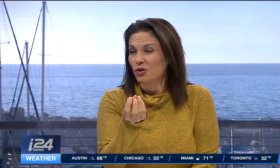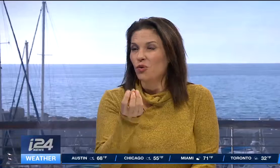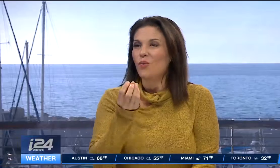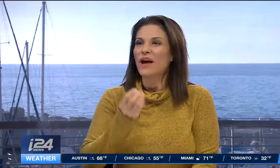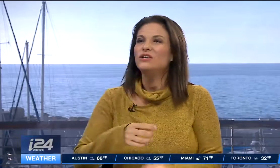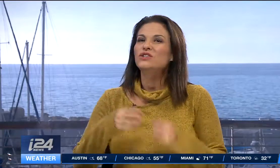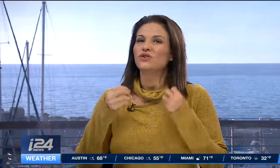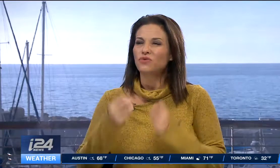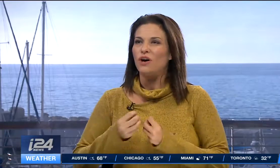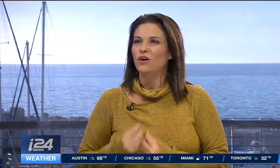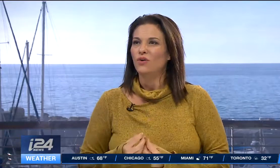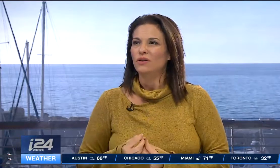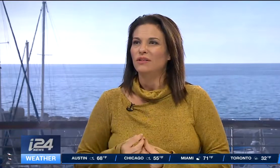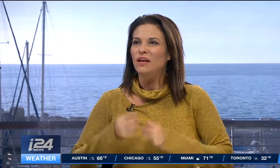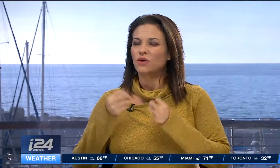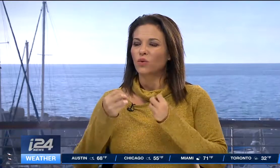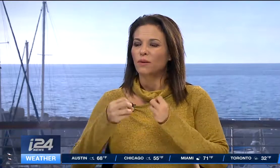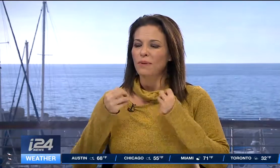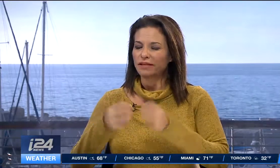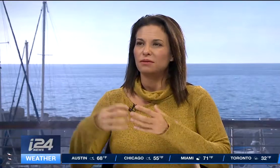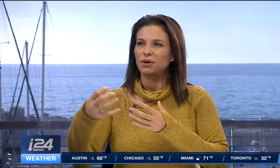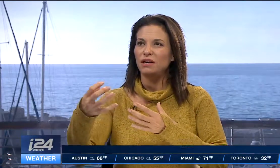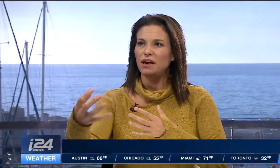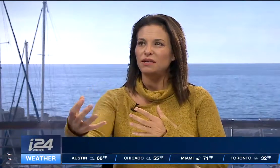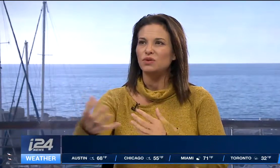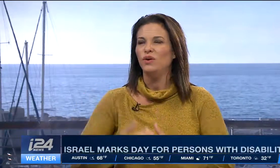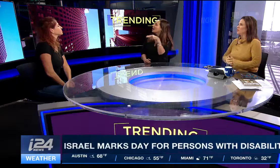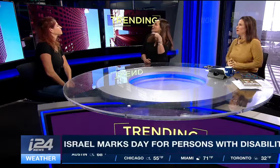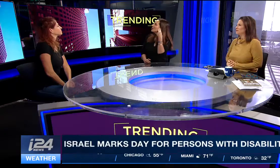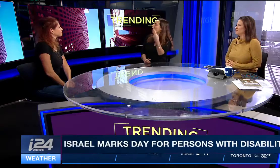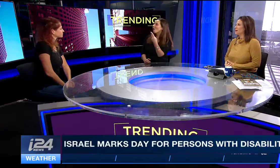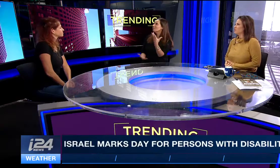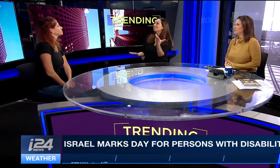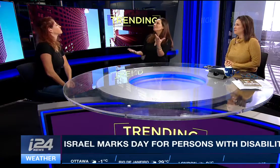When did you know that you were meant to be a screenwriter and to make movies?